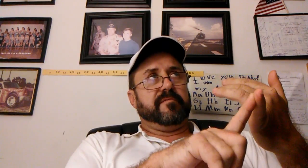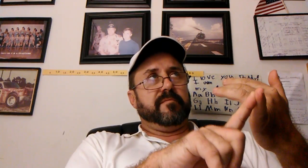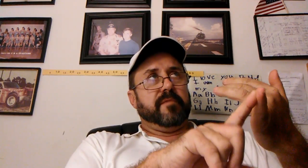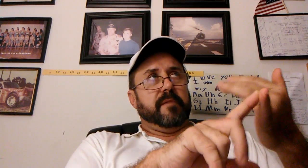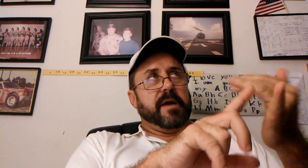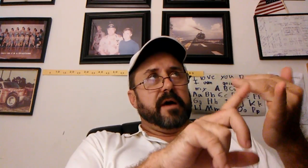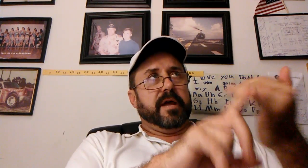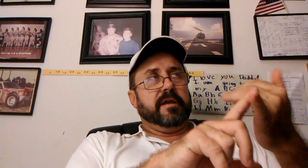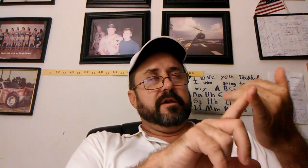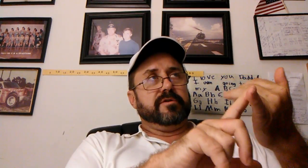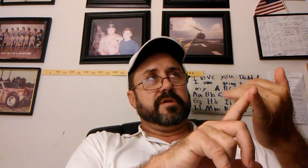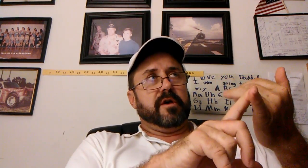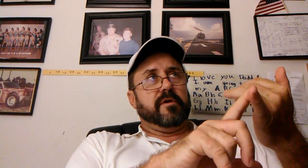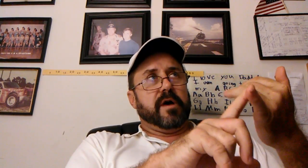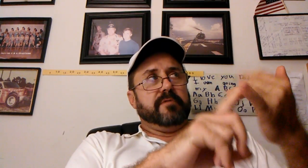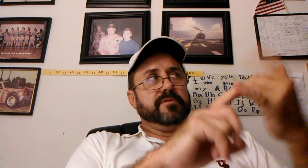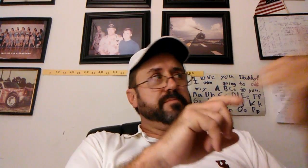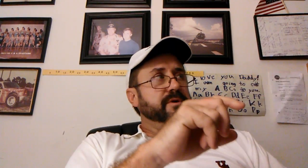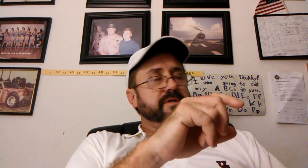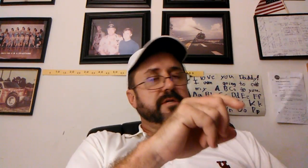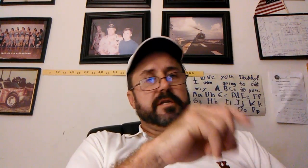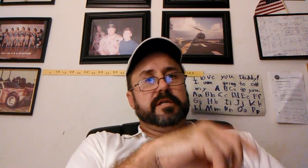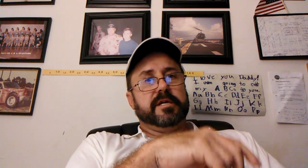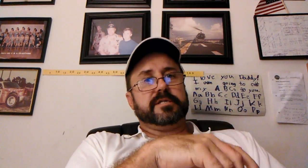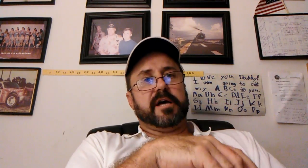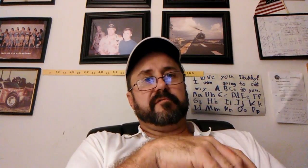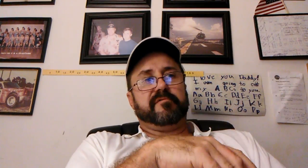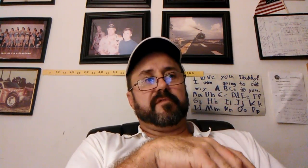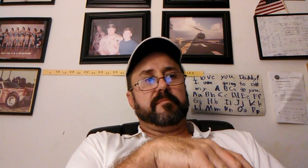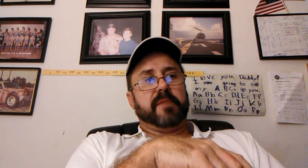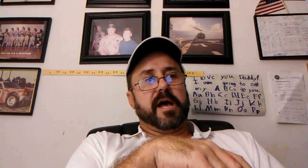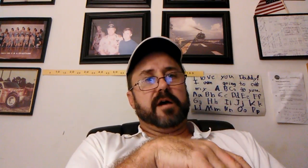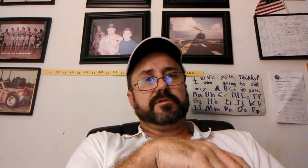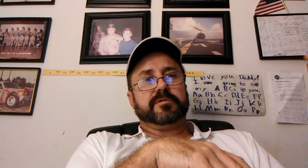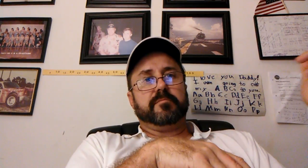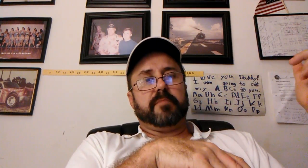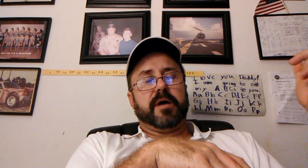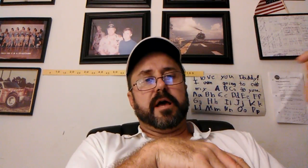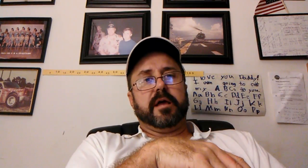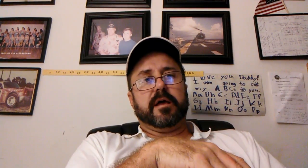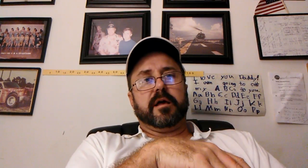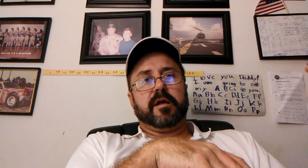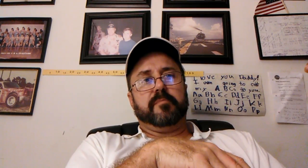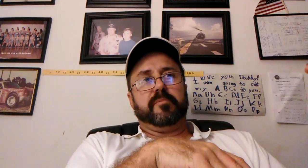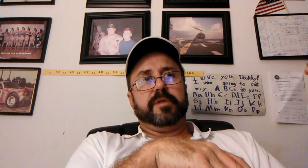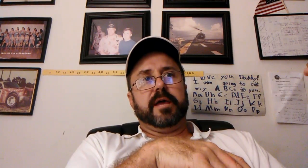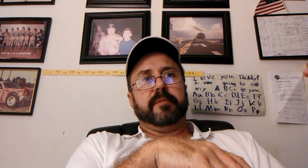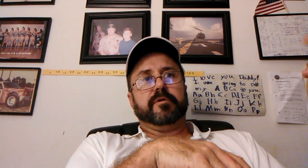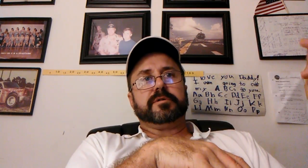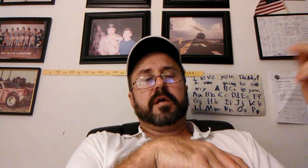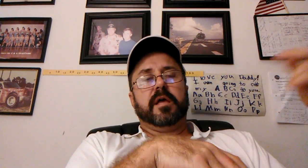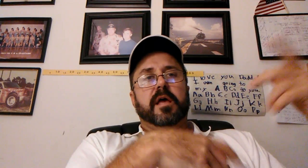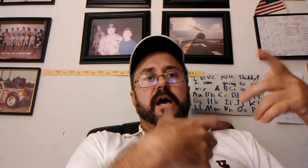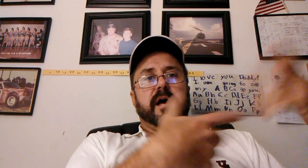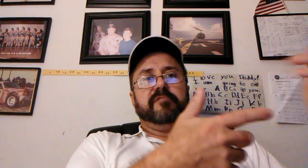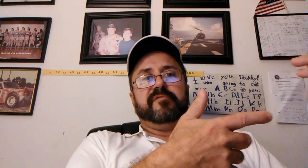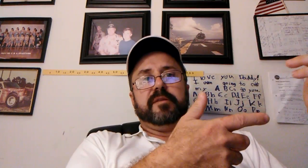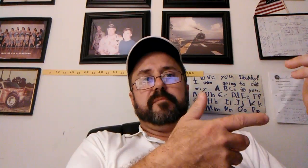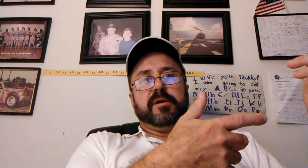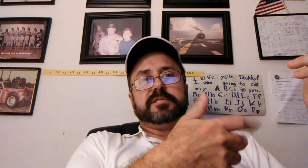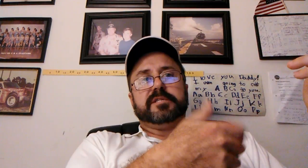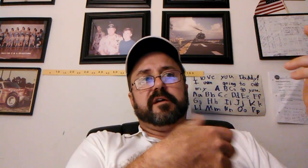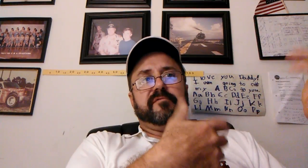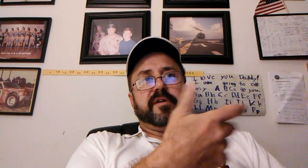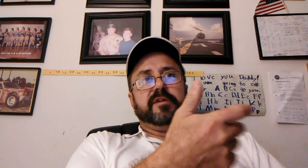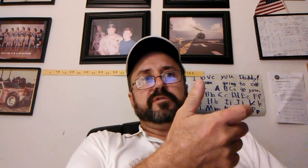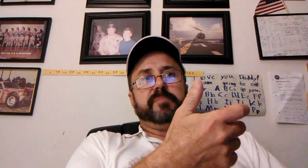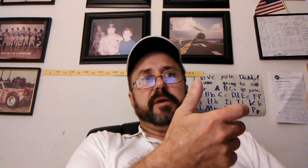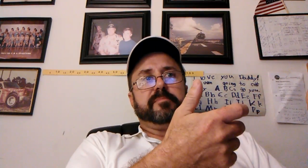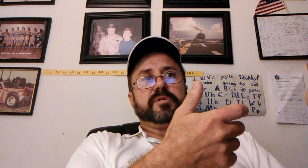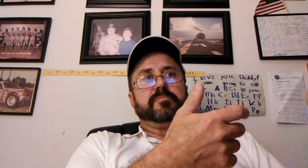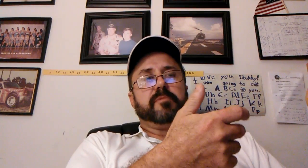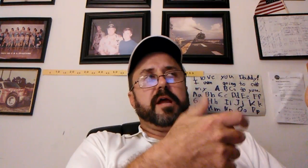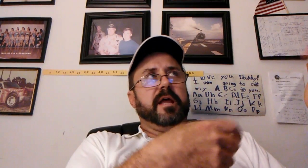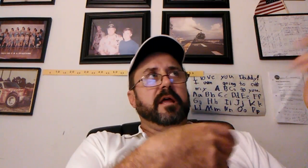about eight years ago. I was pushed in a ditch out in front of my house by a couple neighbors. I defended myself. I used pepper spray.